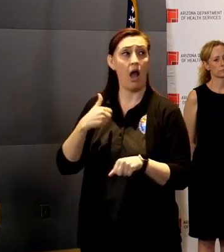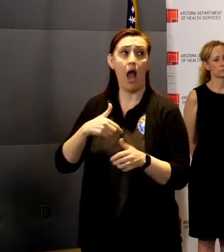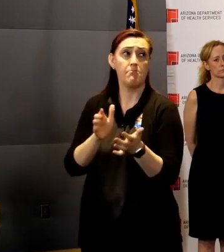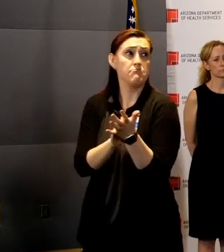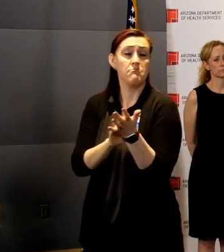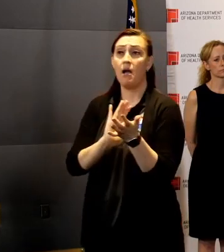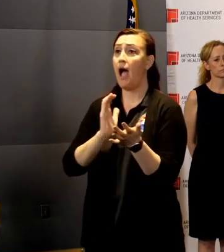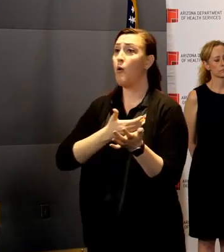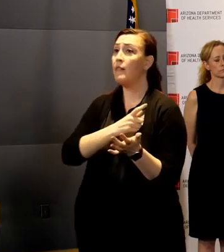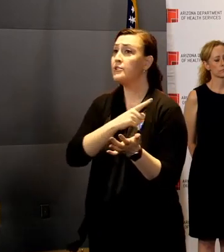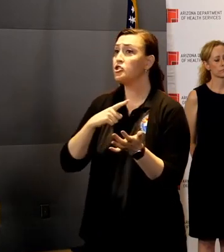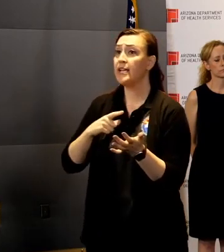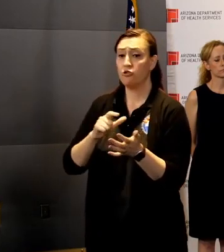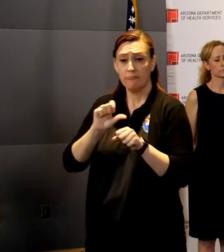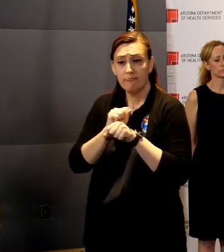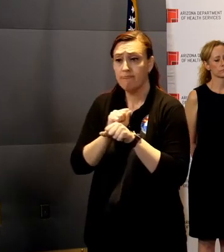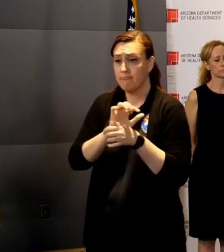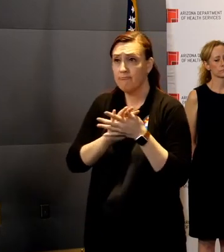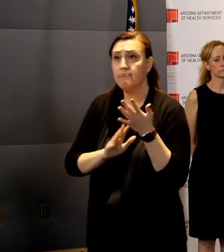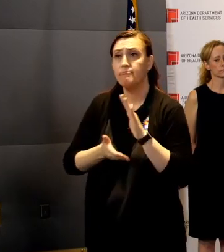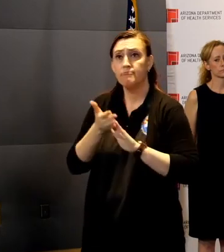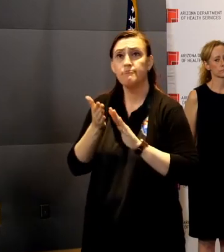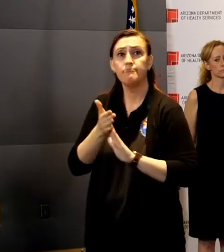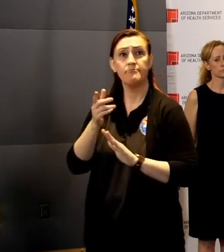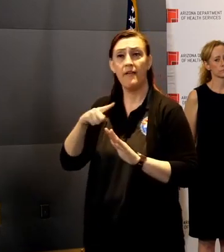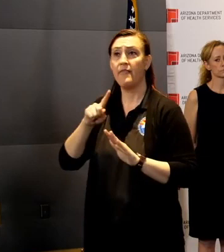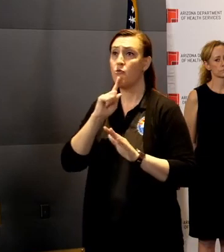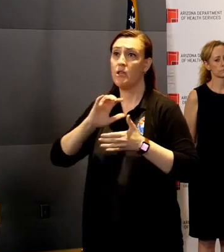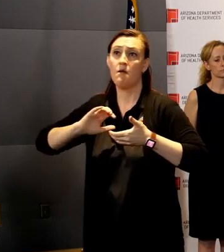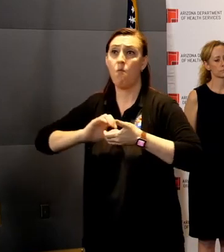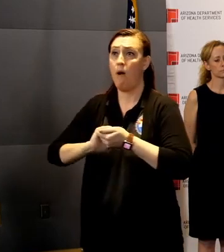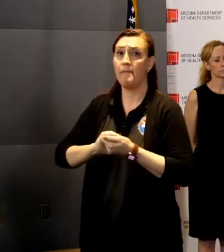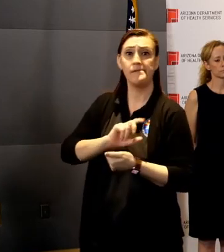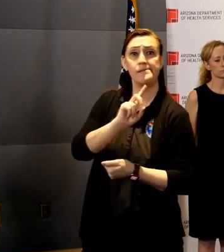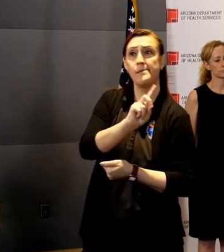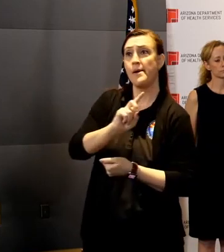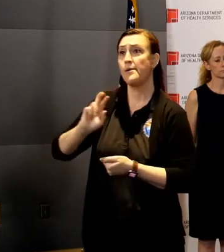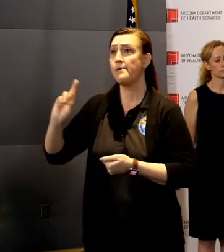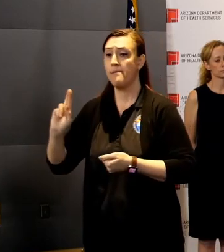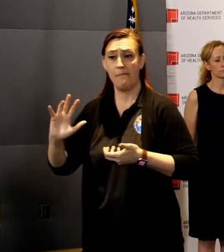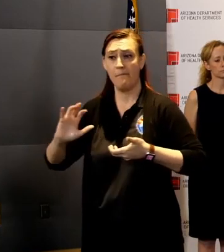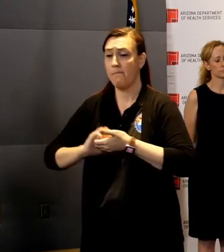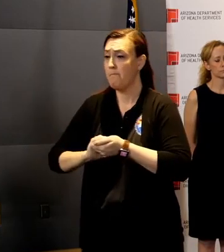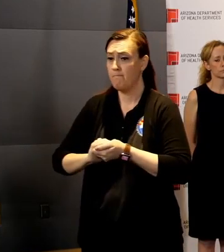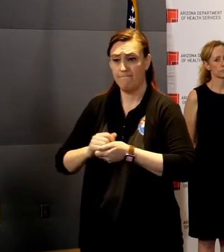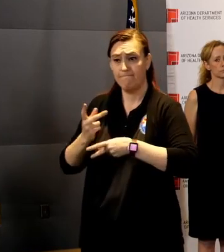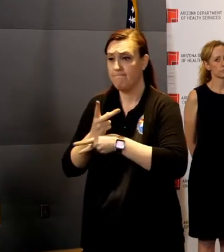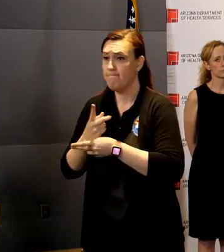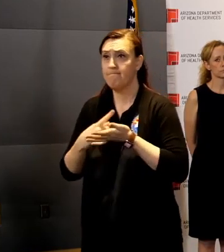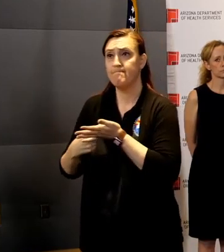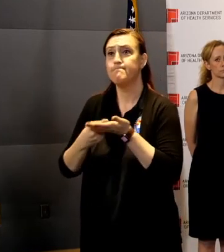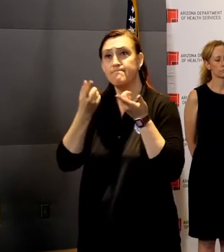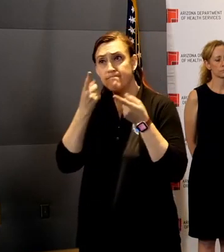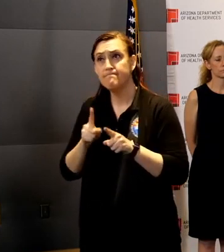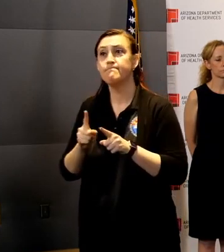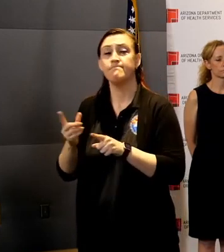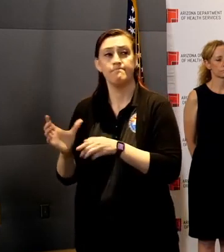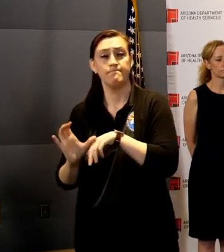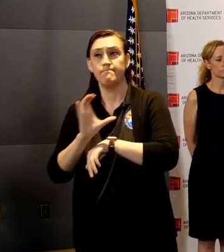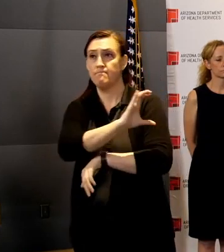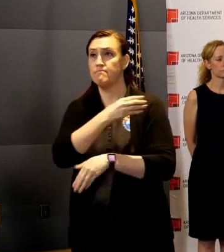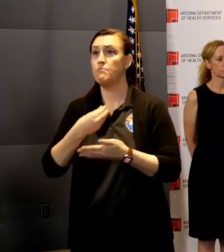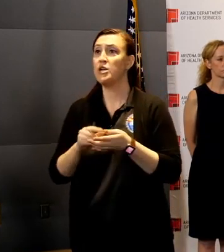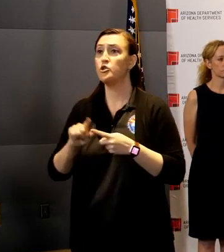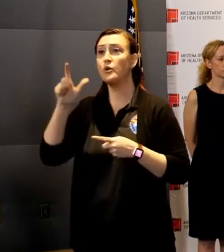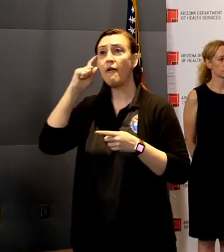our legislature operating in a bipartisan fashion to get dollars to the governor's office. We're also working